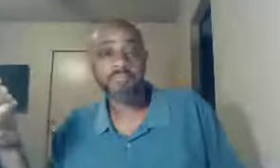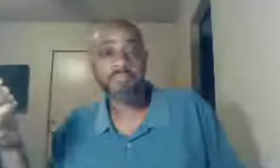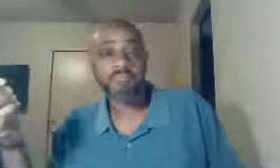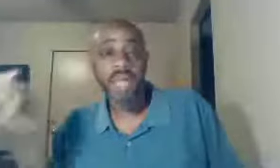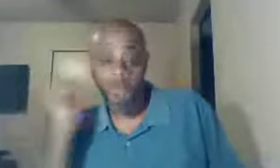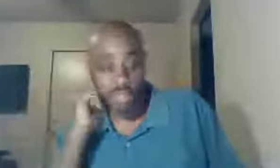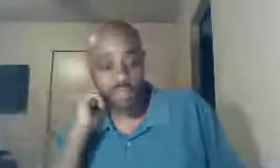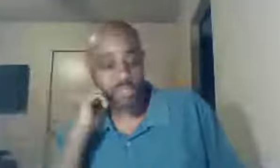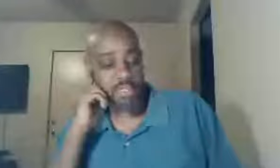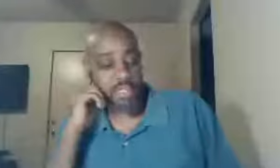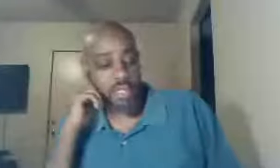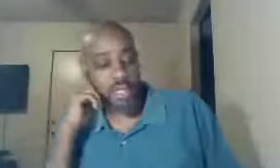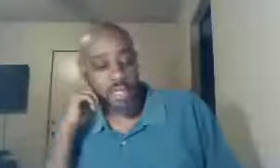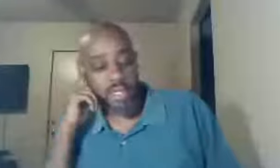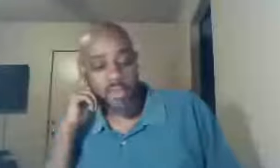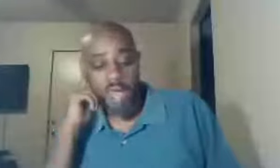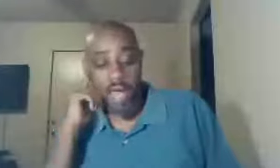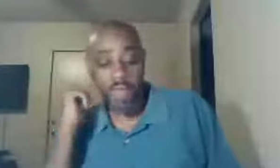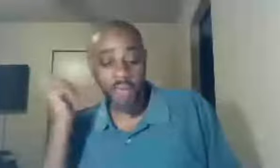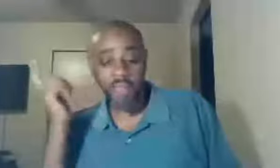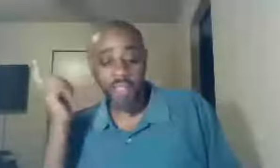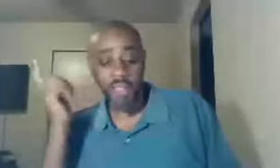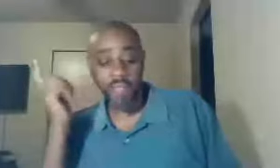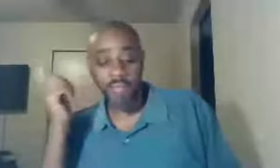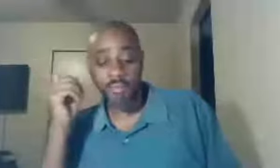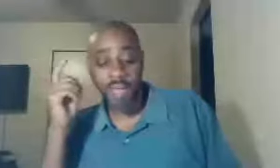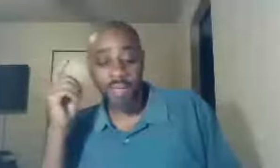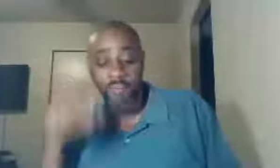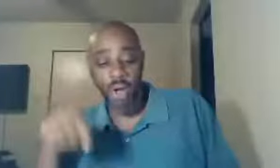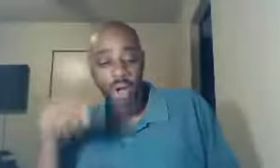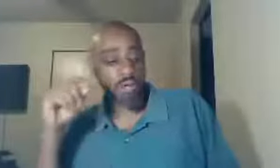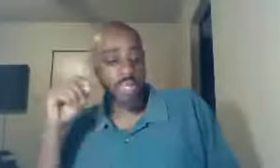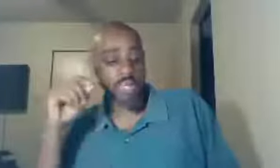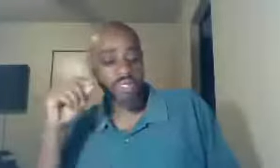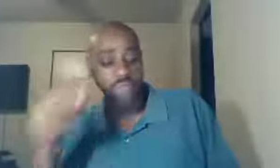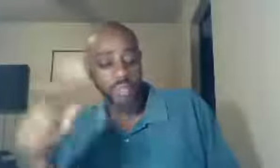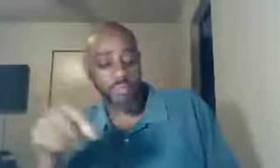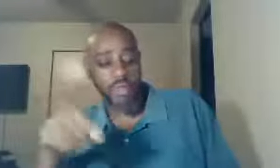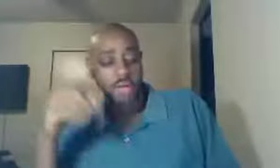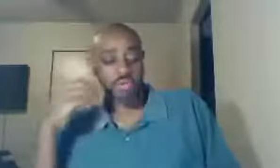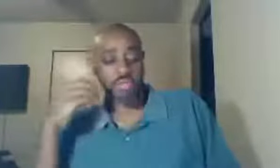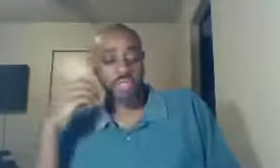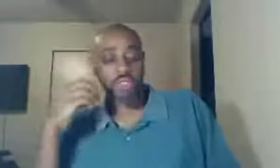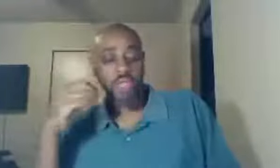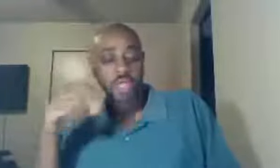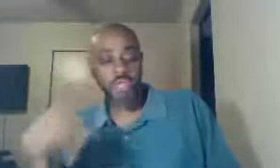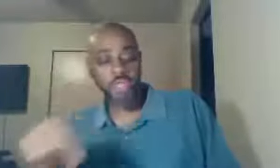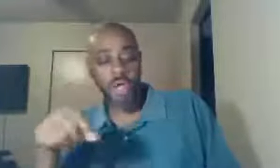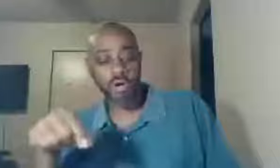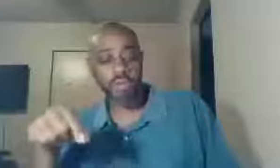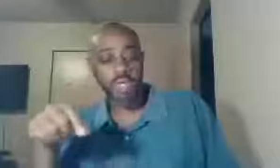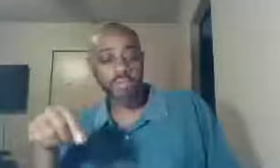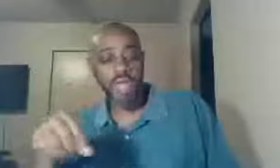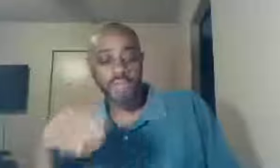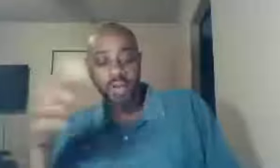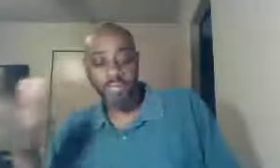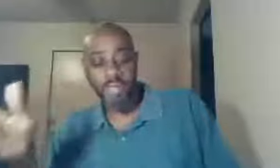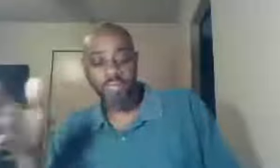I really don't, how about, how might Paul, and his fellow apostles feel, to know, that their epistles